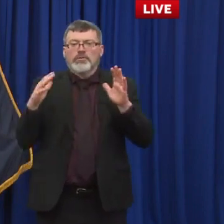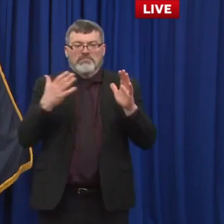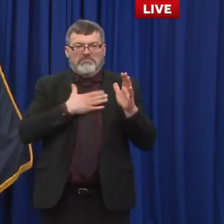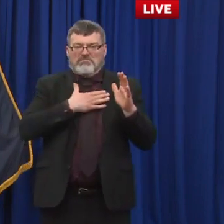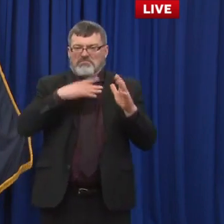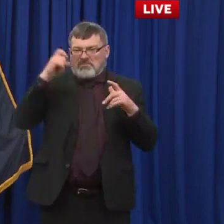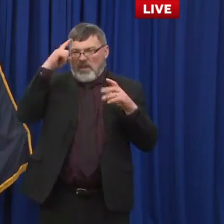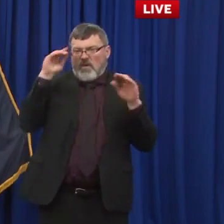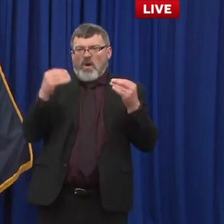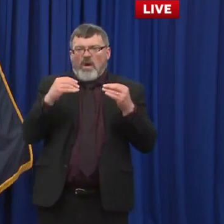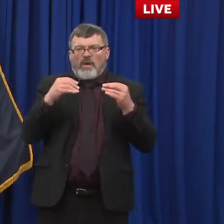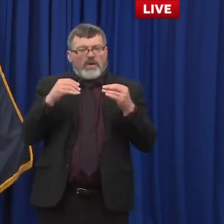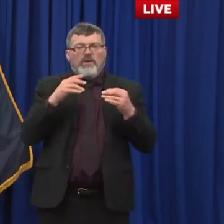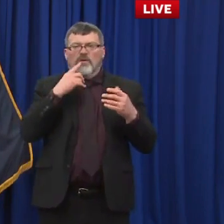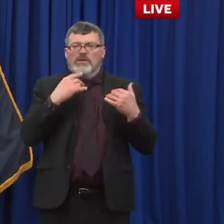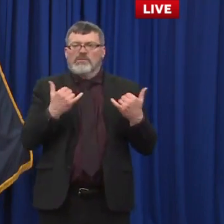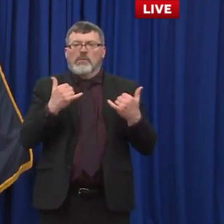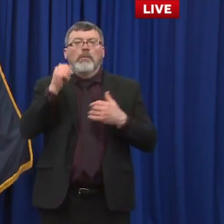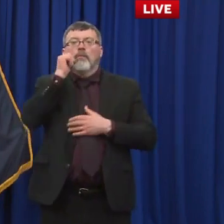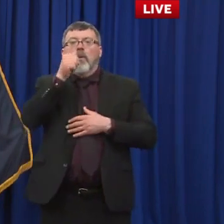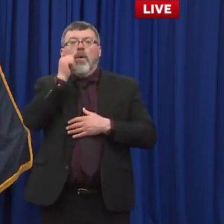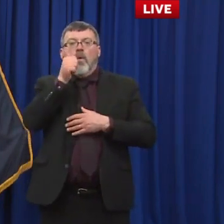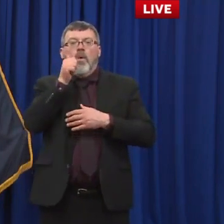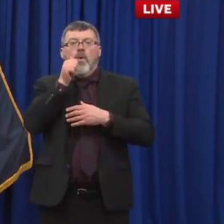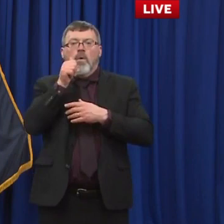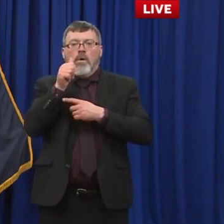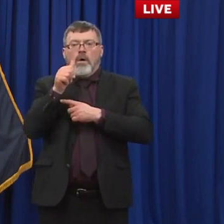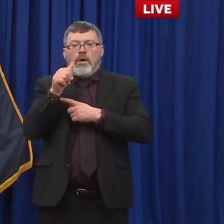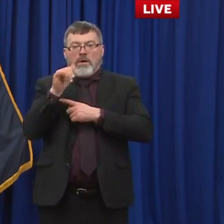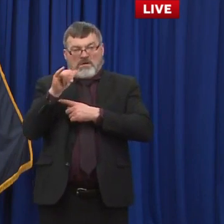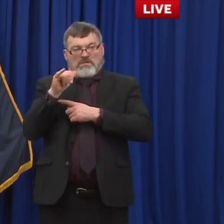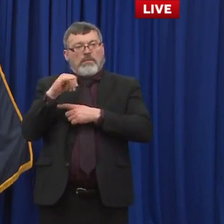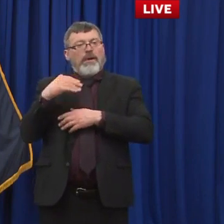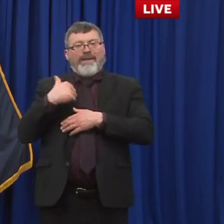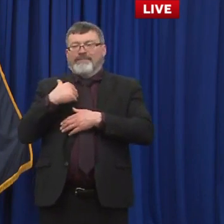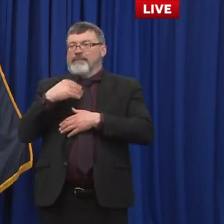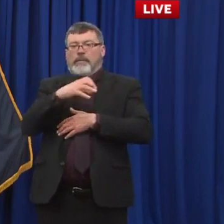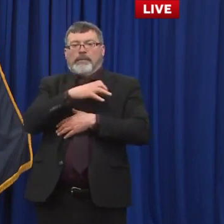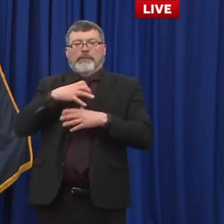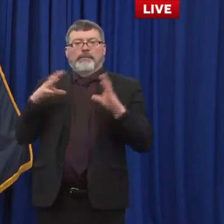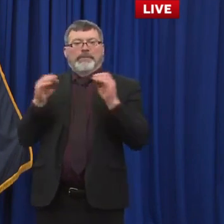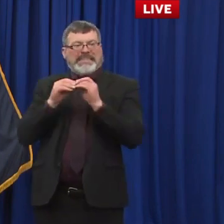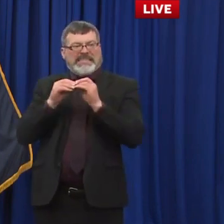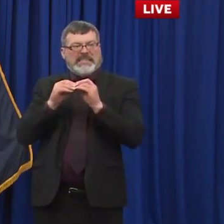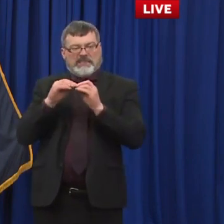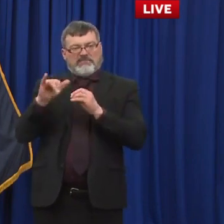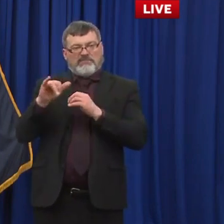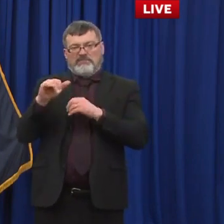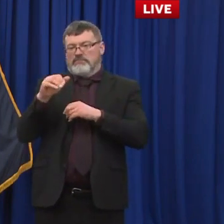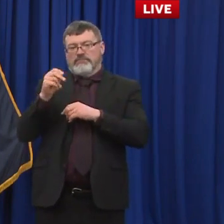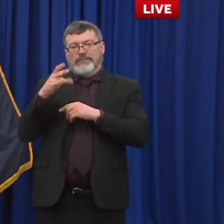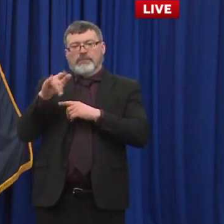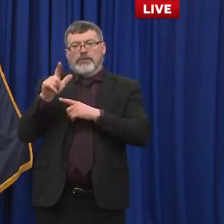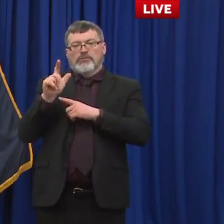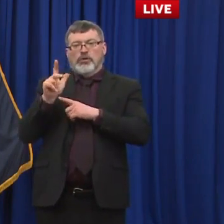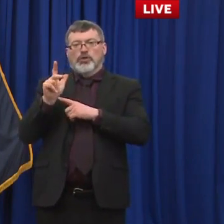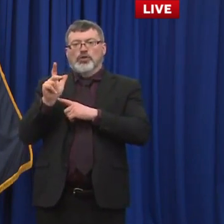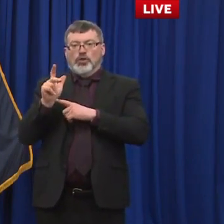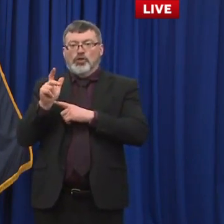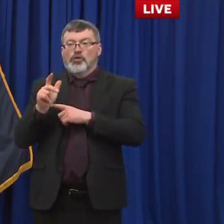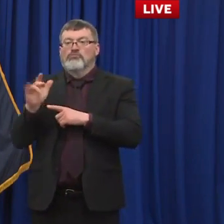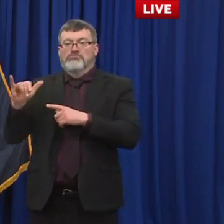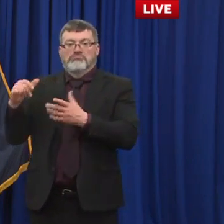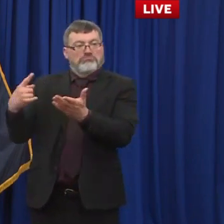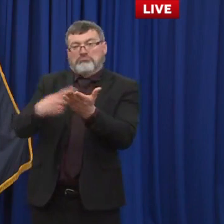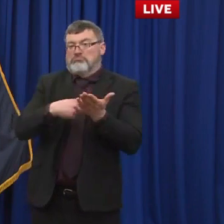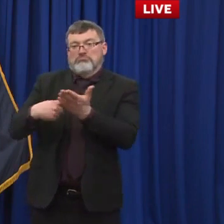tomorrow. it tomorrow? Oh tomorrow they're to be talking taking that up at their meeting and then they'll kind of send to us some of their recommendations and we'll put the final touches on